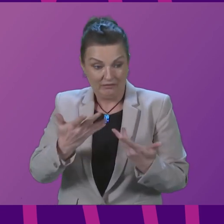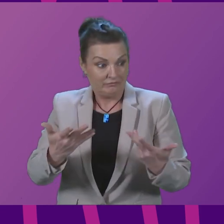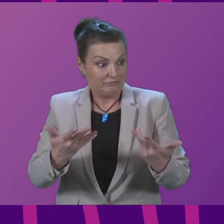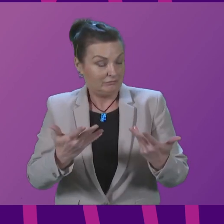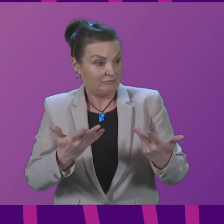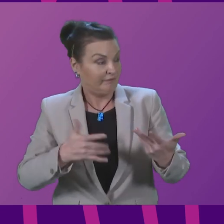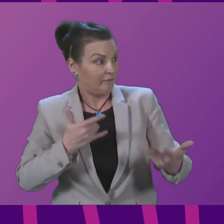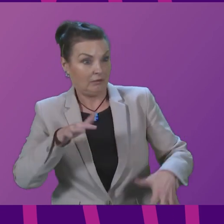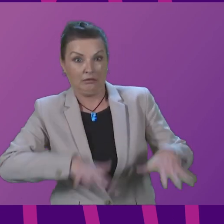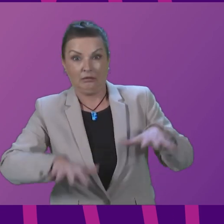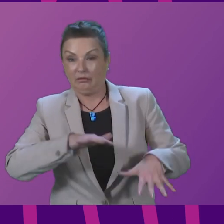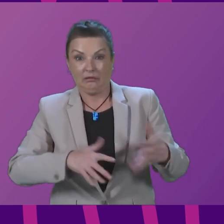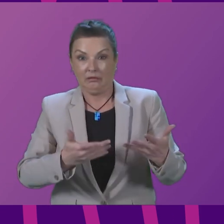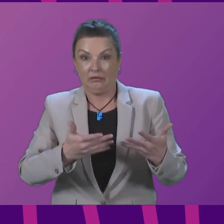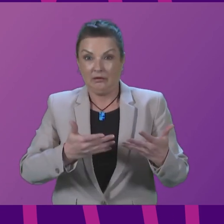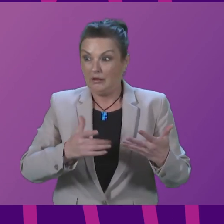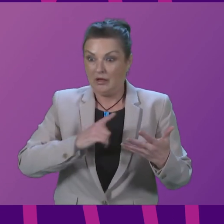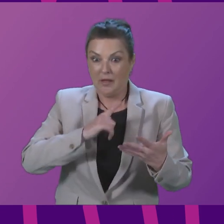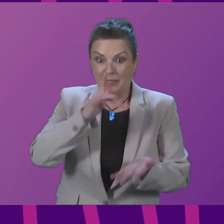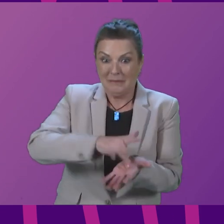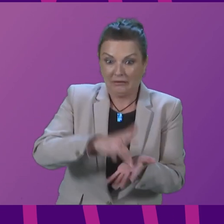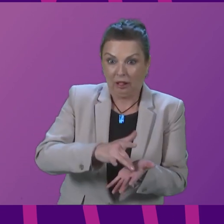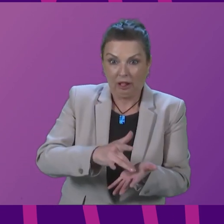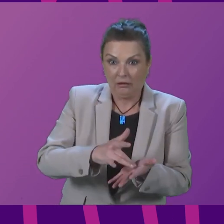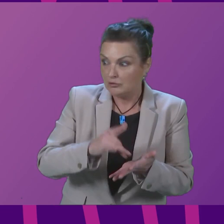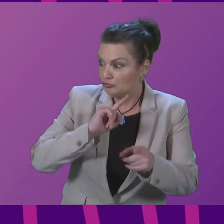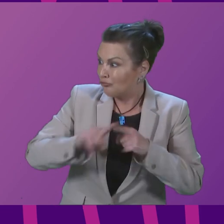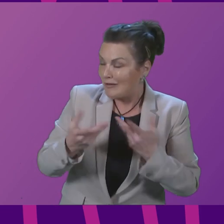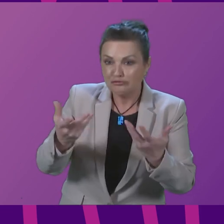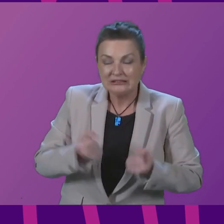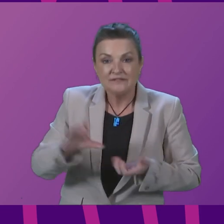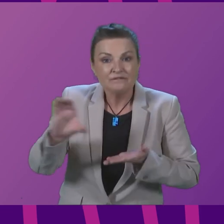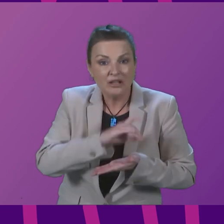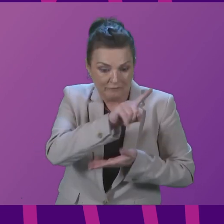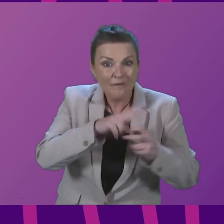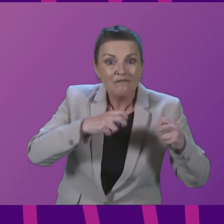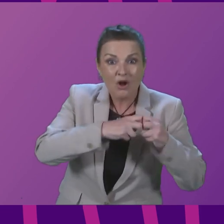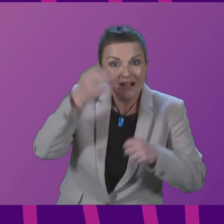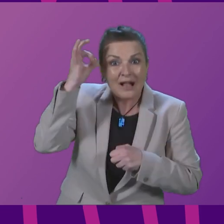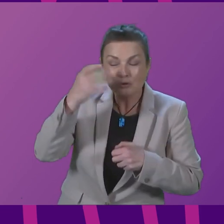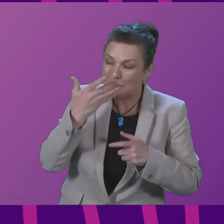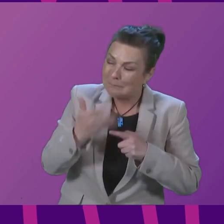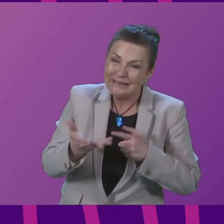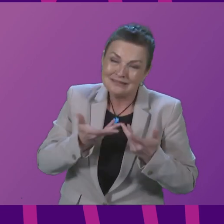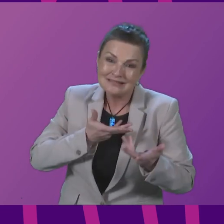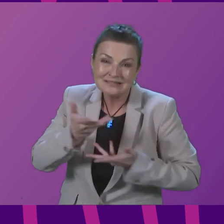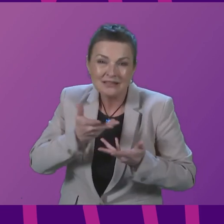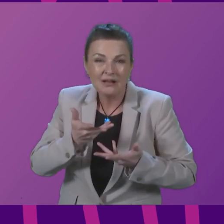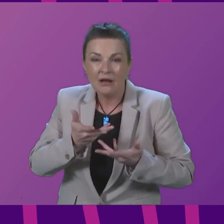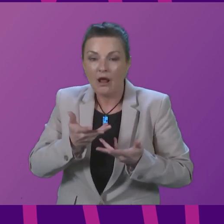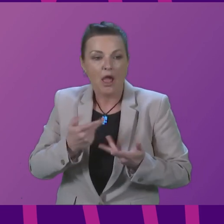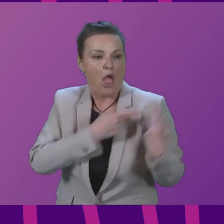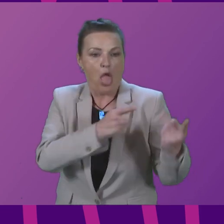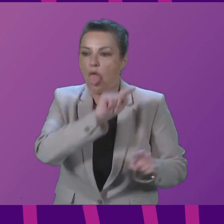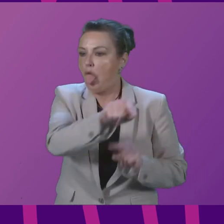of Earth. They're caught up in a game of piggy in the middle between SEPA and Falkirk Council engaged in the worst kind of buck